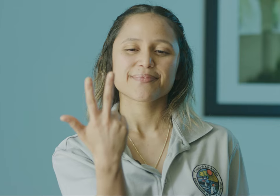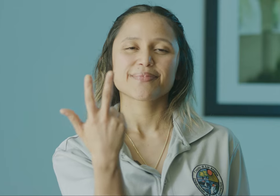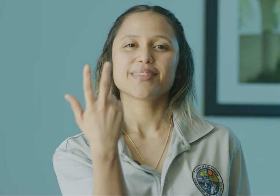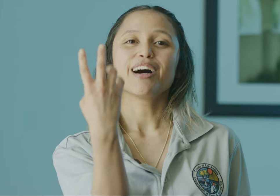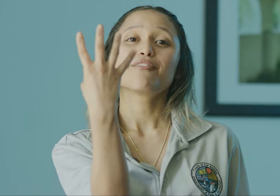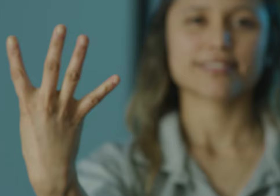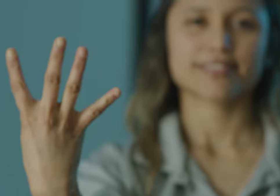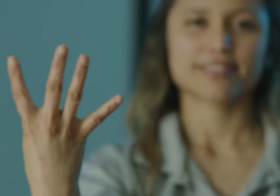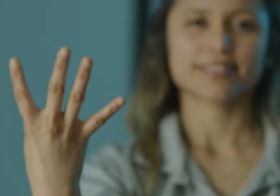Four.